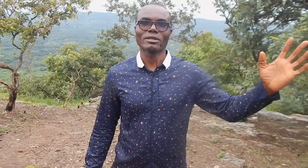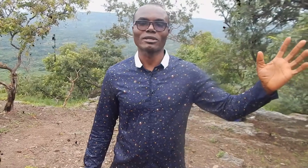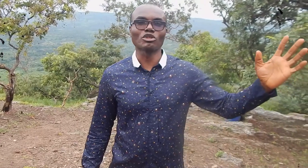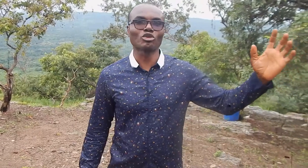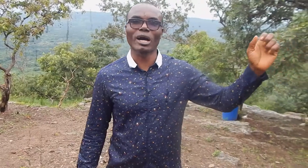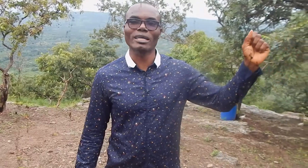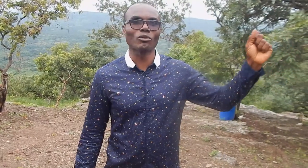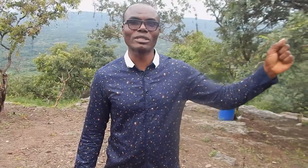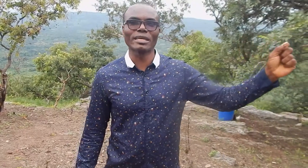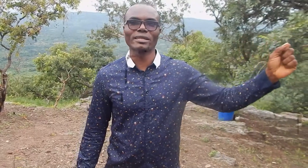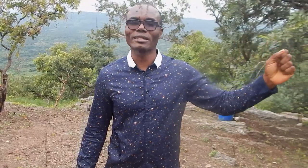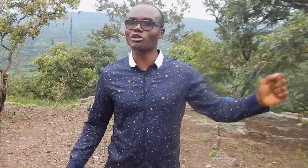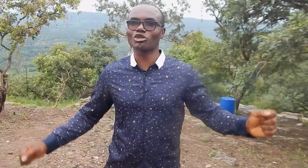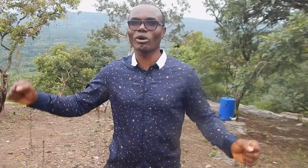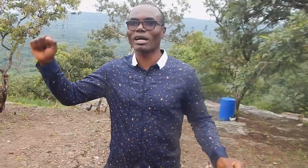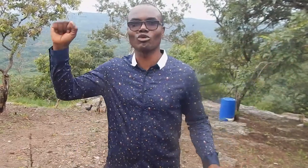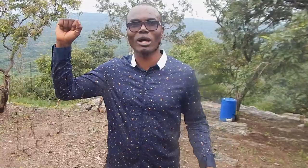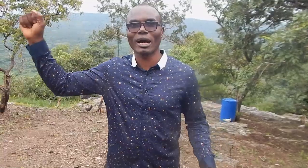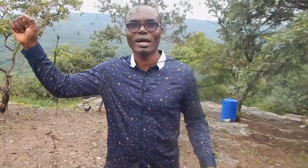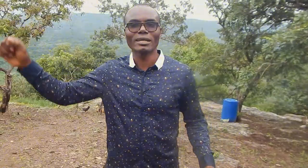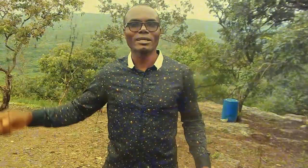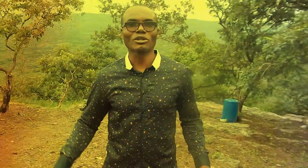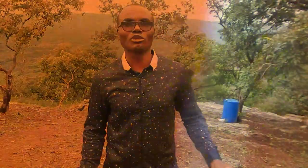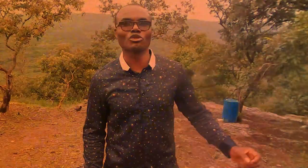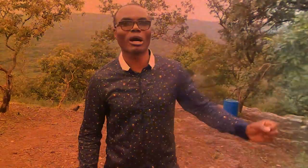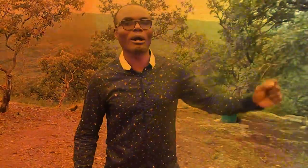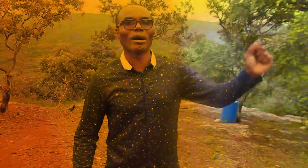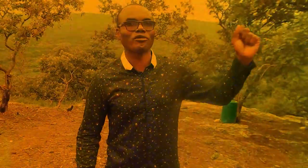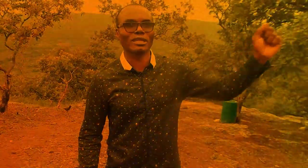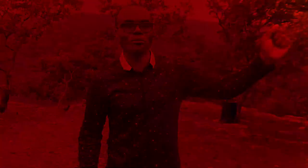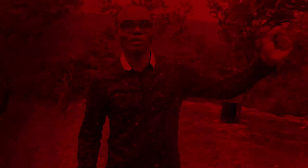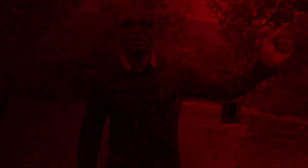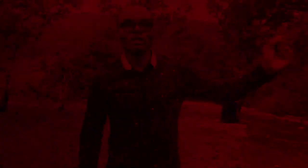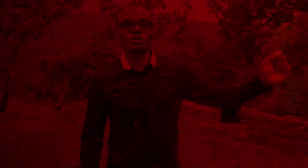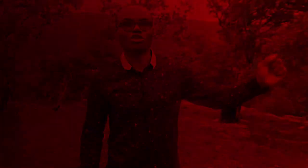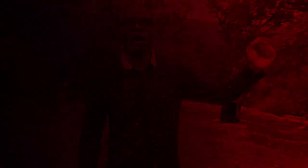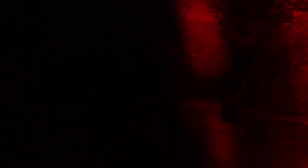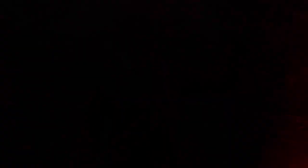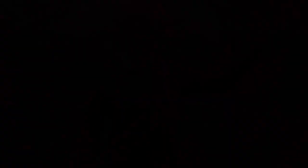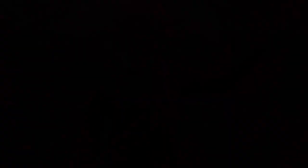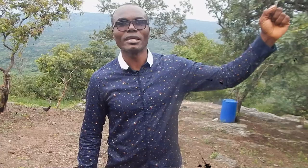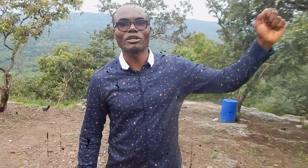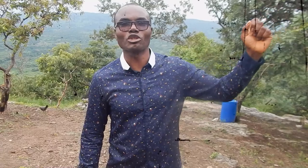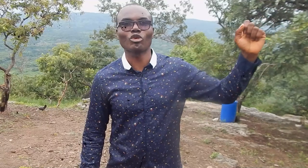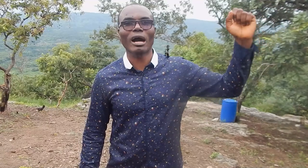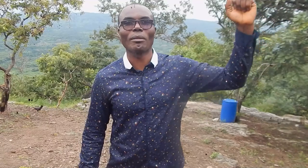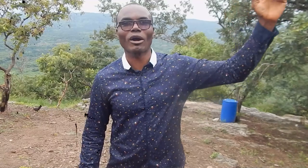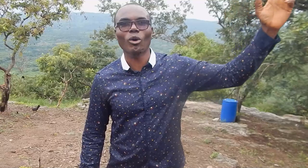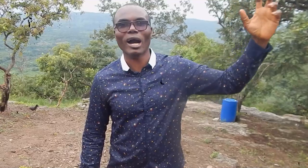whether it be to Yaoundé, to Douala, to Bafoussam, to Limbé, to Marwa,